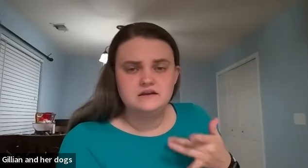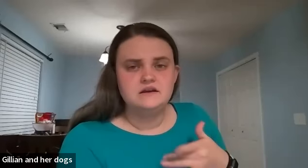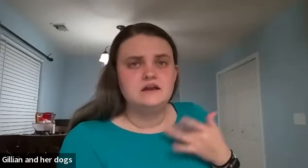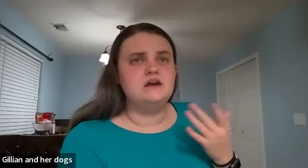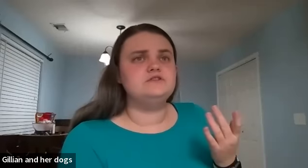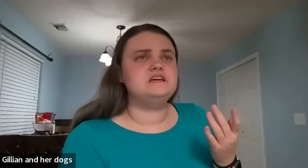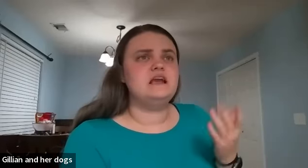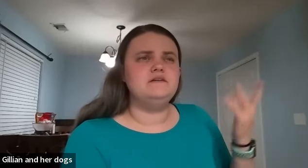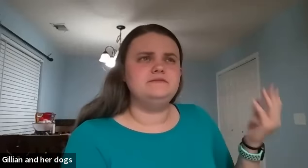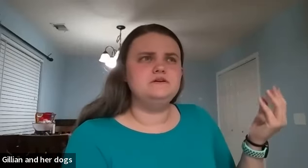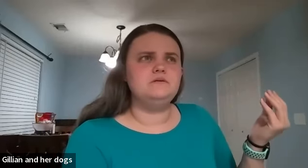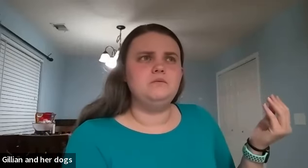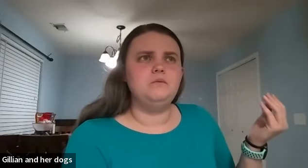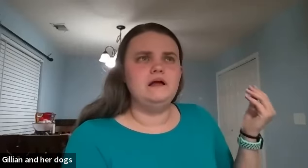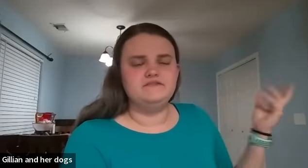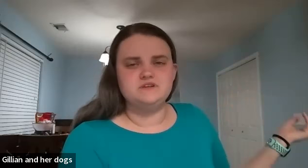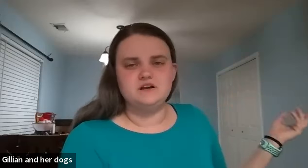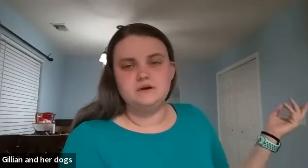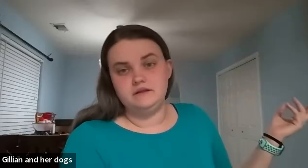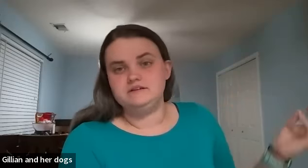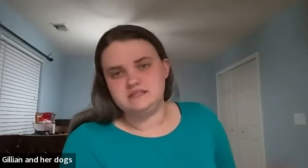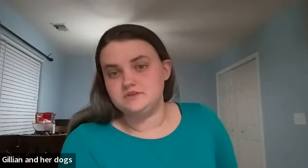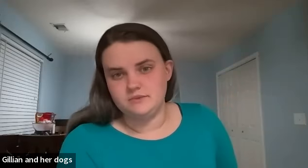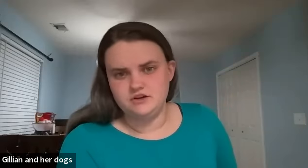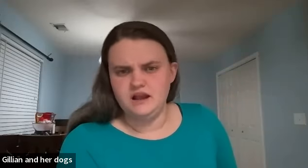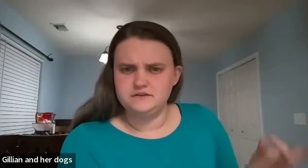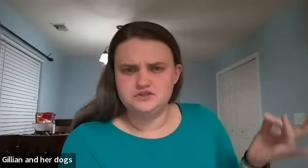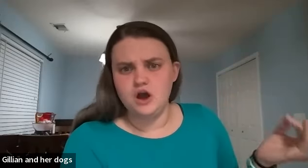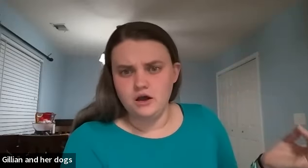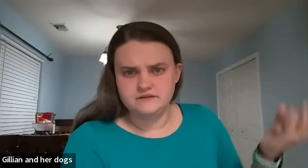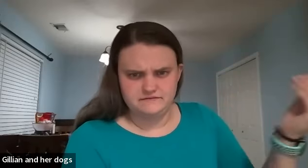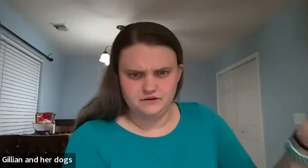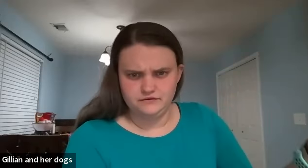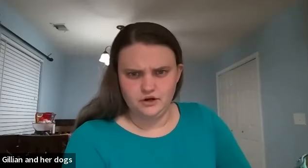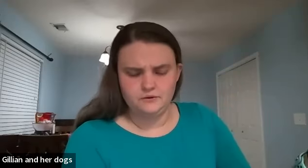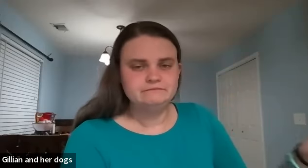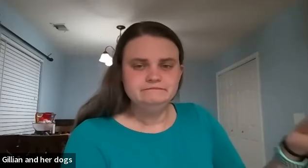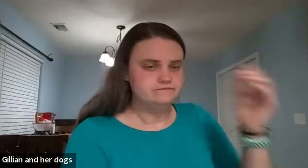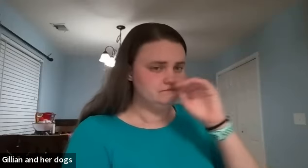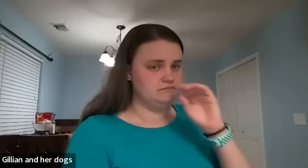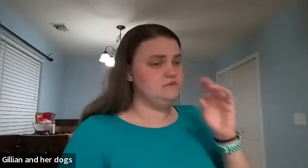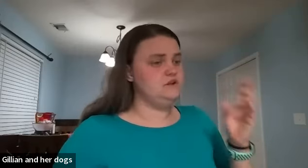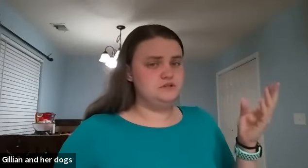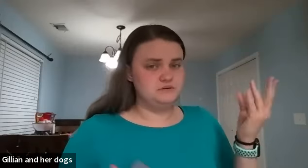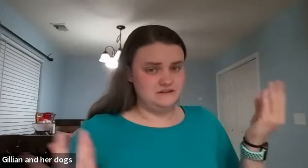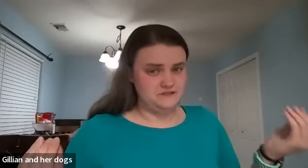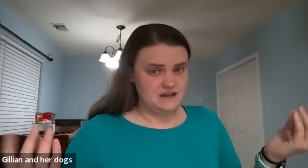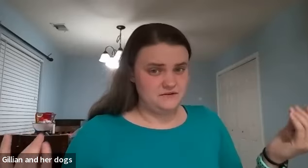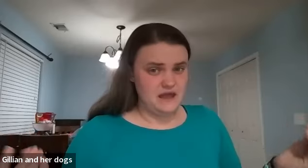now if you're saying i feel like if i'm talking about like let's say i'm talking about i feel soft i feel fur you would do a different sign for